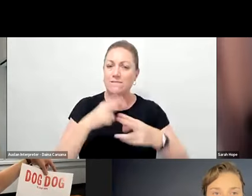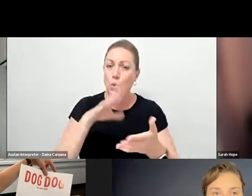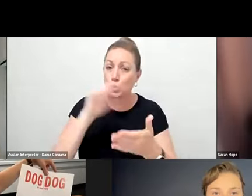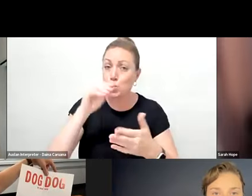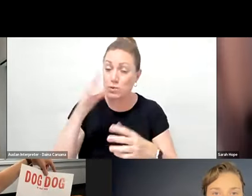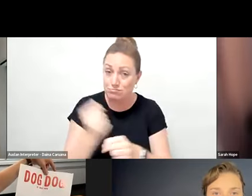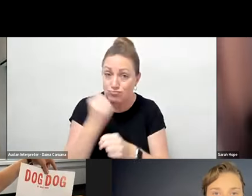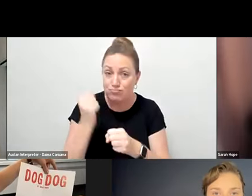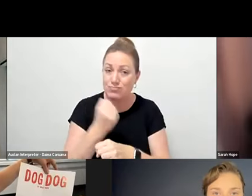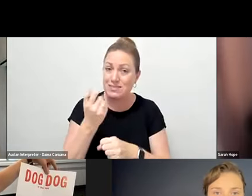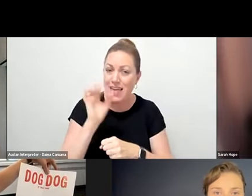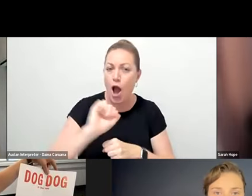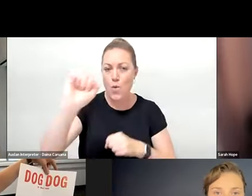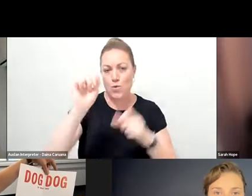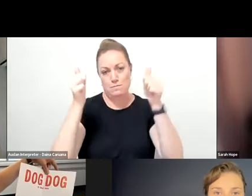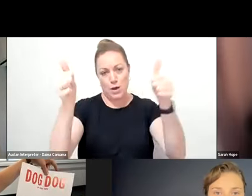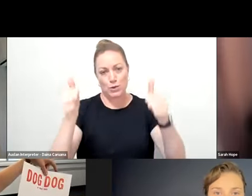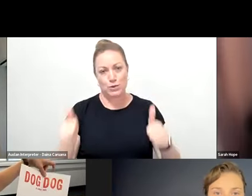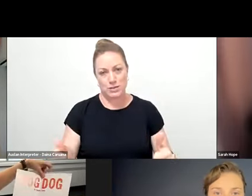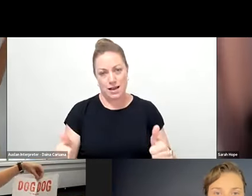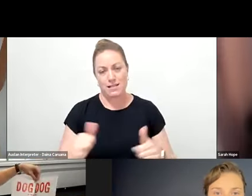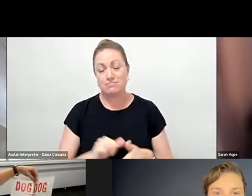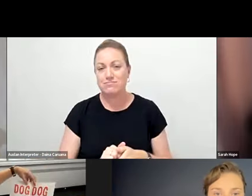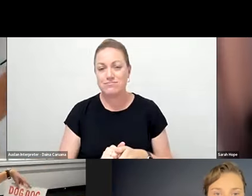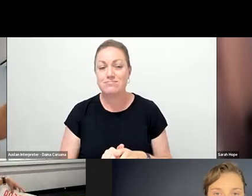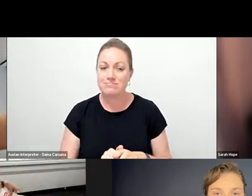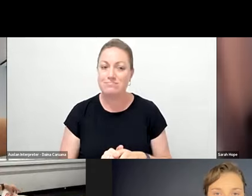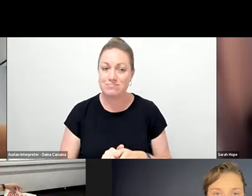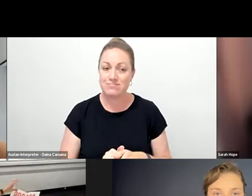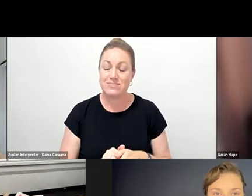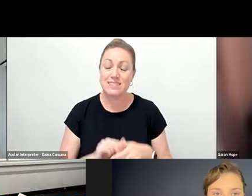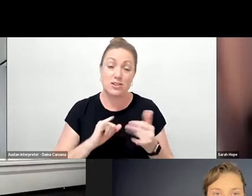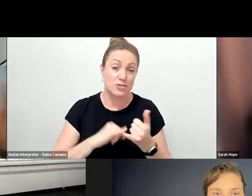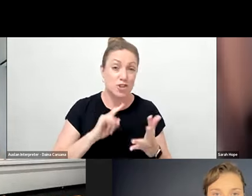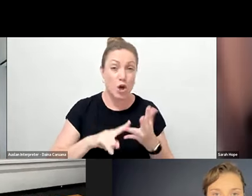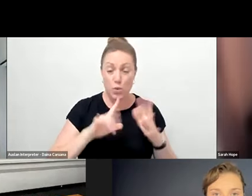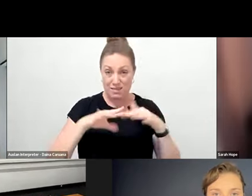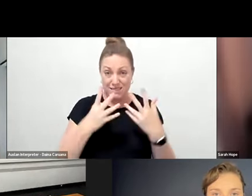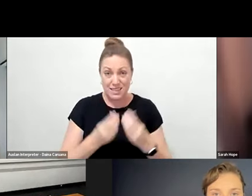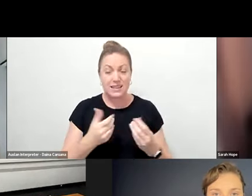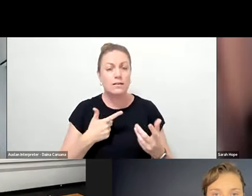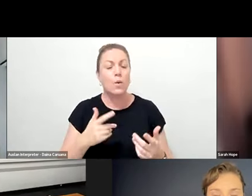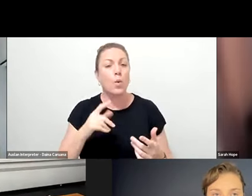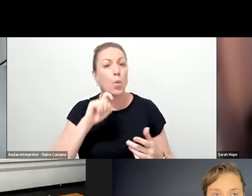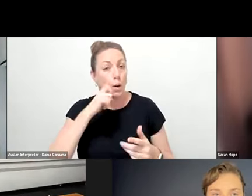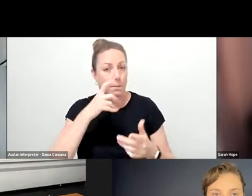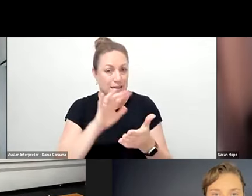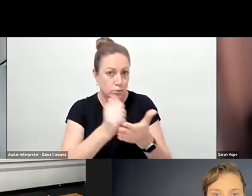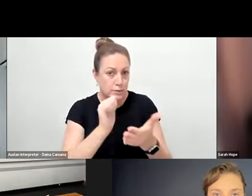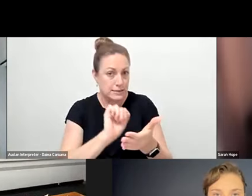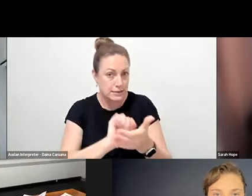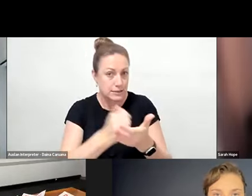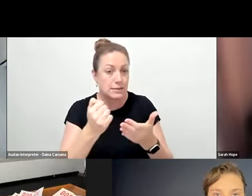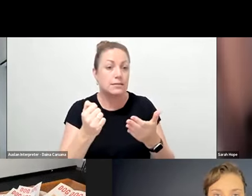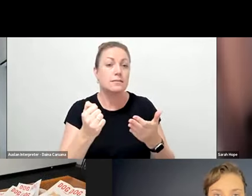own poster. So a nice blank one. So everything is going to be printed, obviously, and